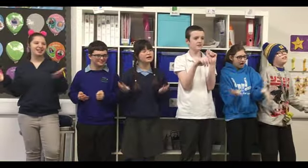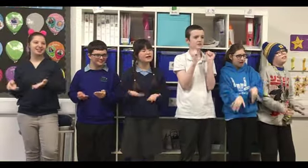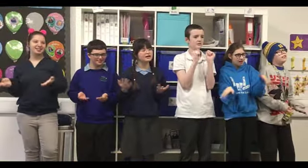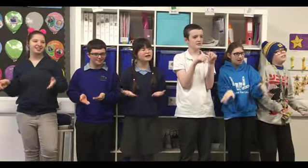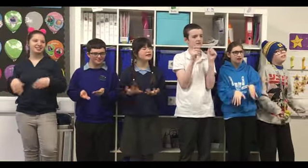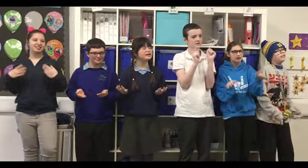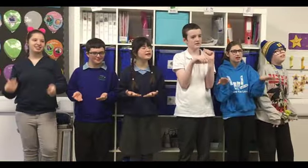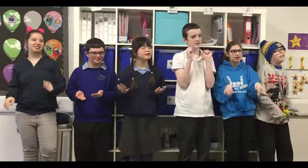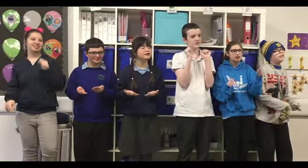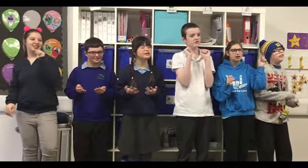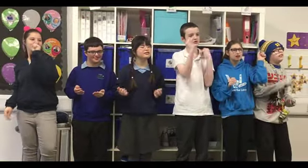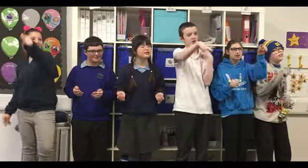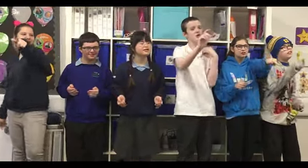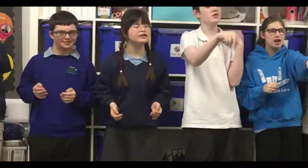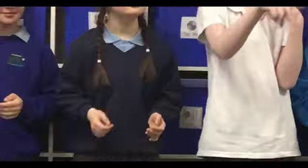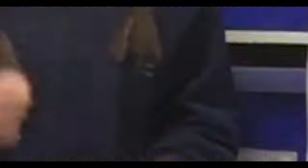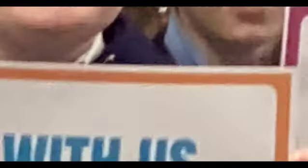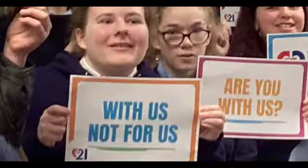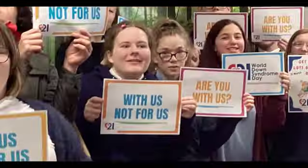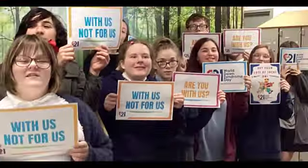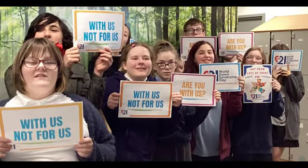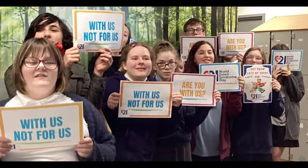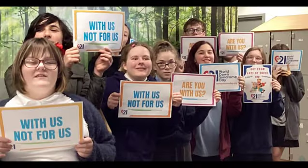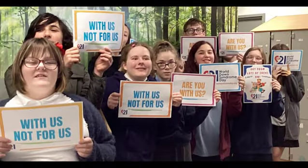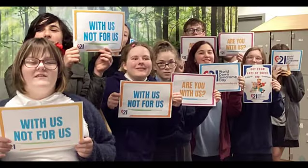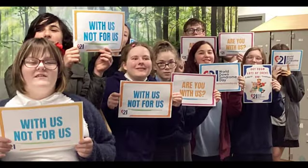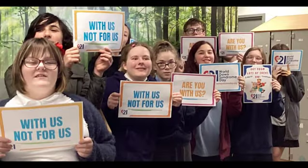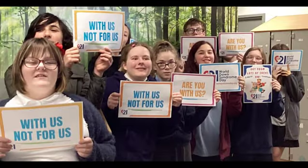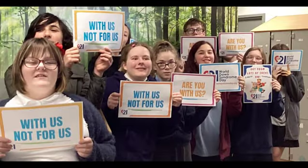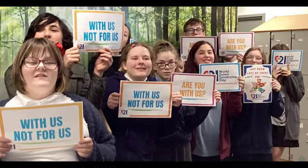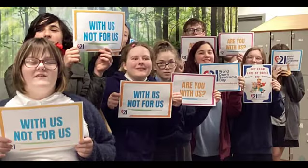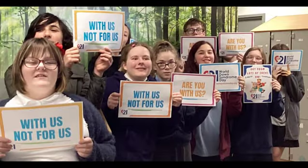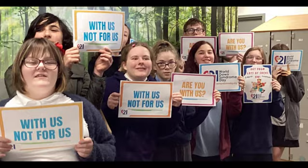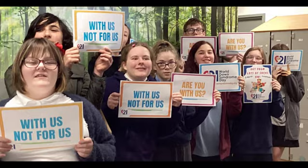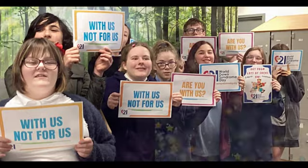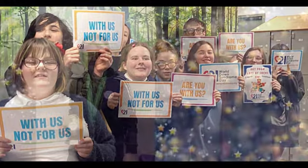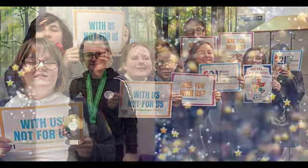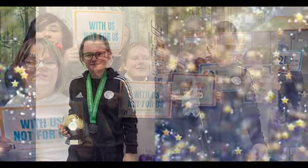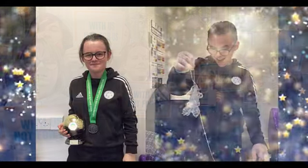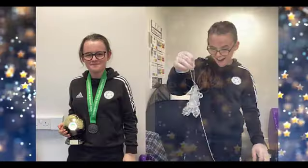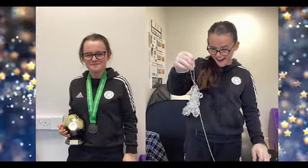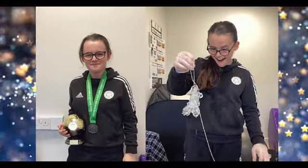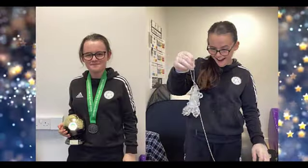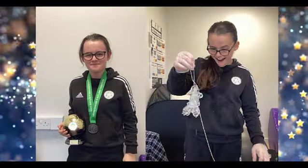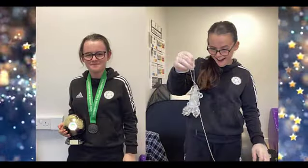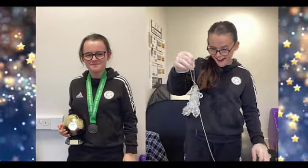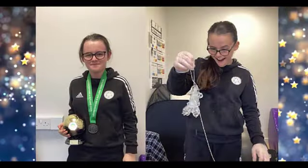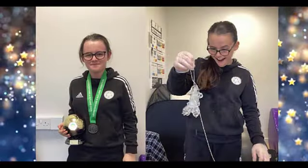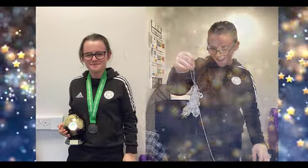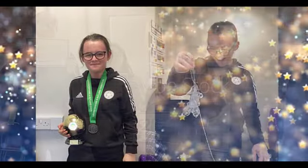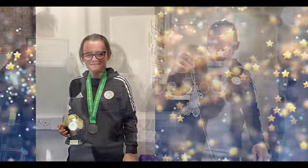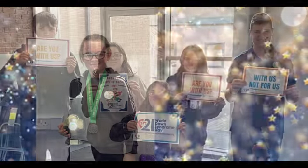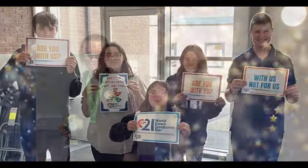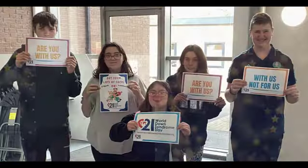there getting where you're getting to I hope you know somebody loves you And wants the same